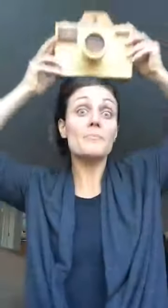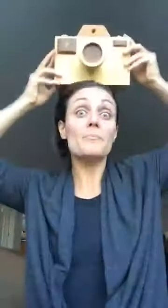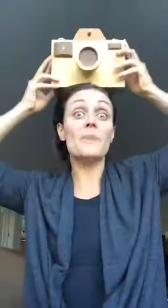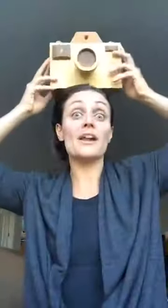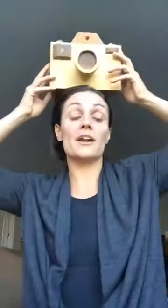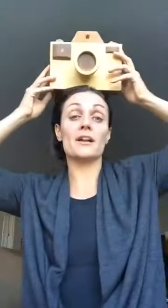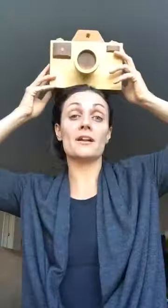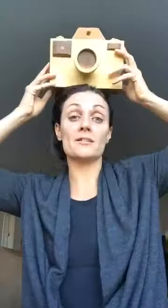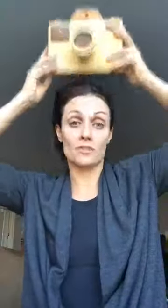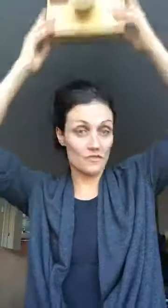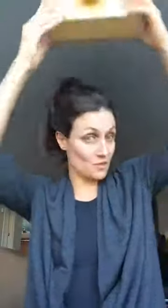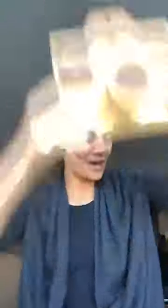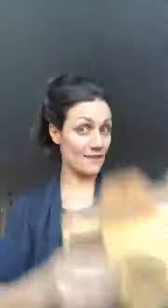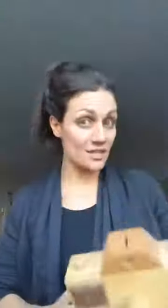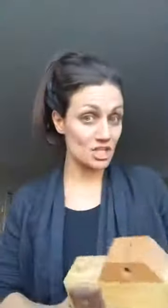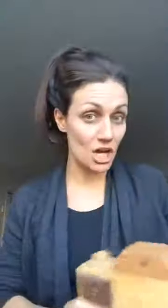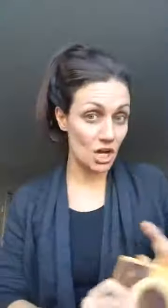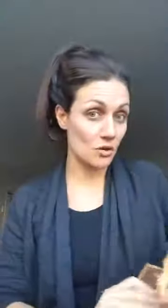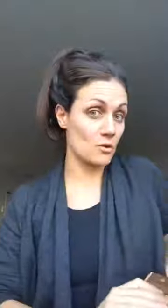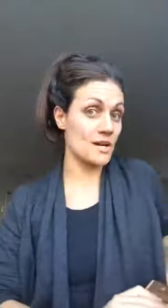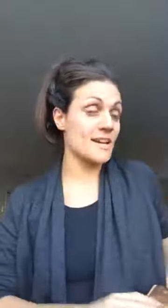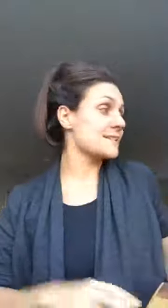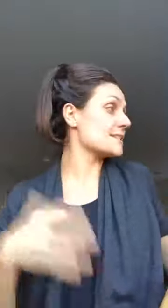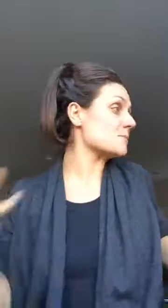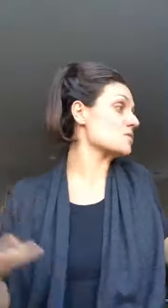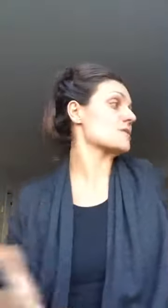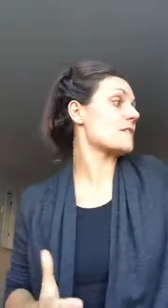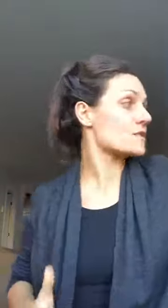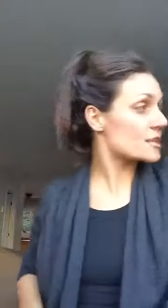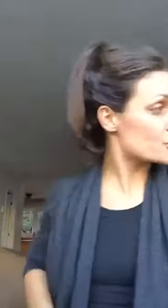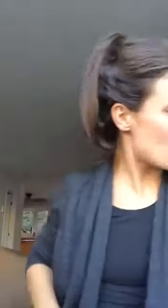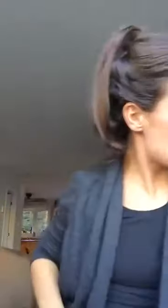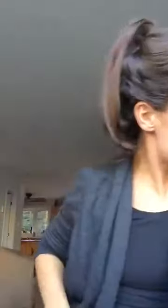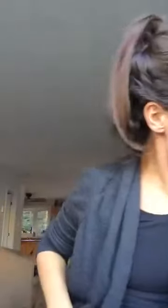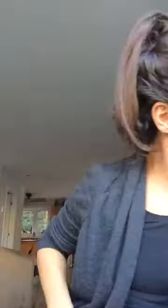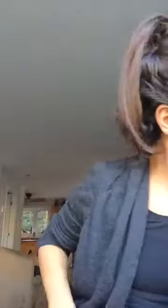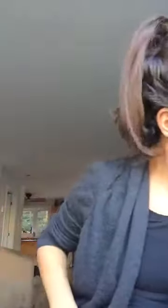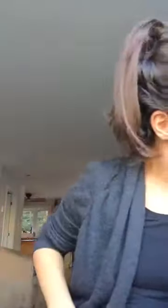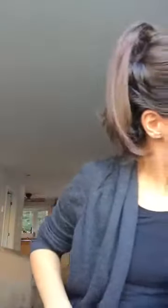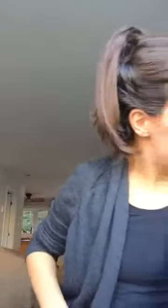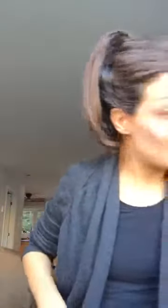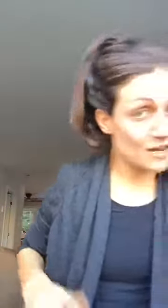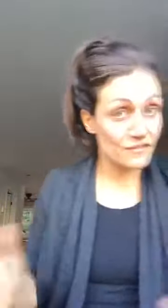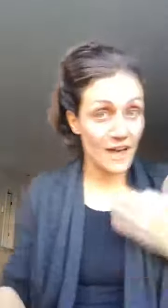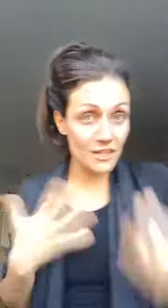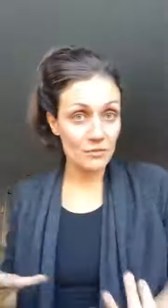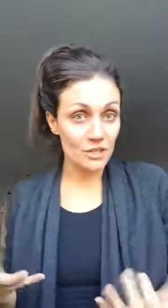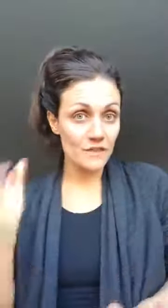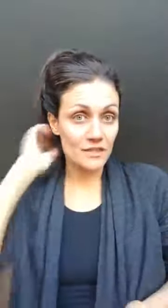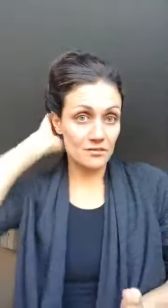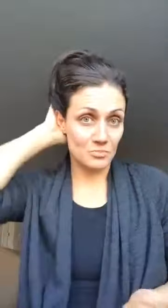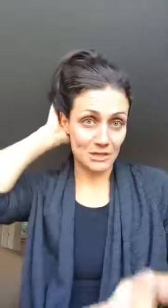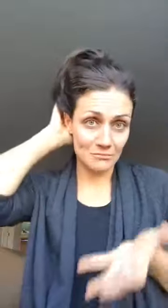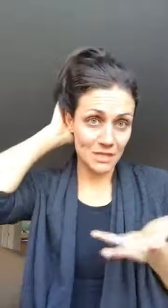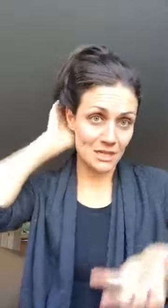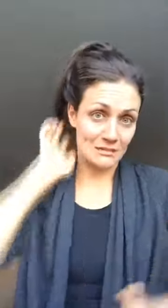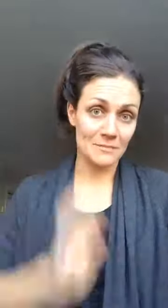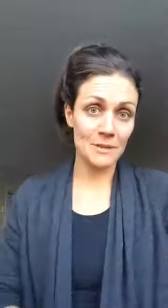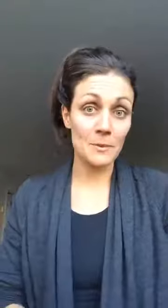better so if you have a dog or some sort of entertainment that can be of value on your videos bring them on people